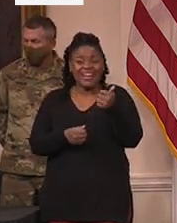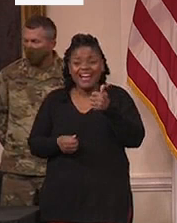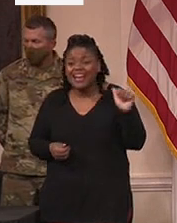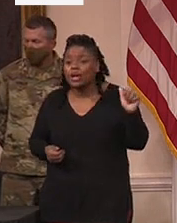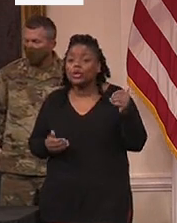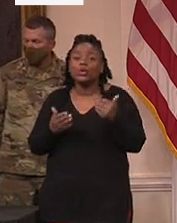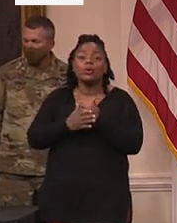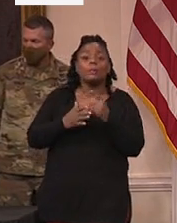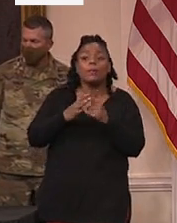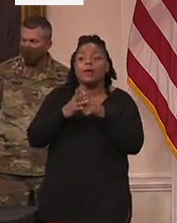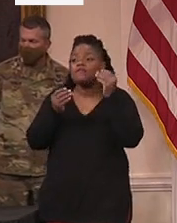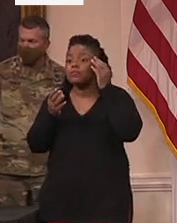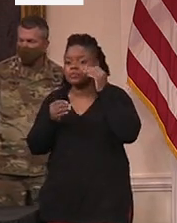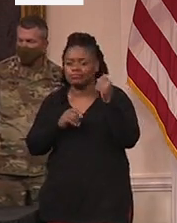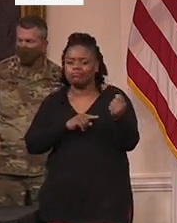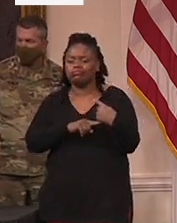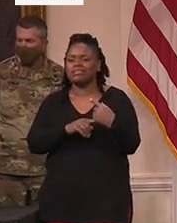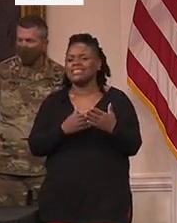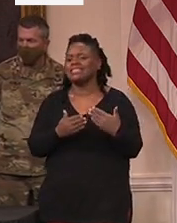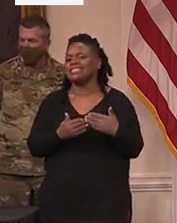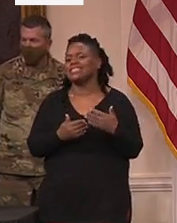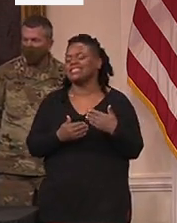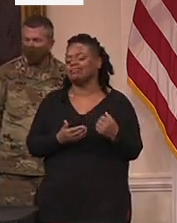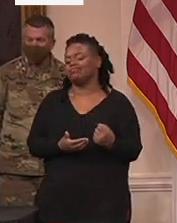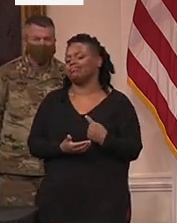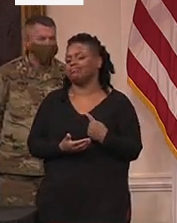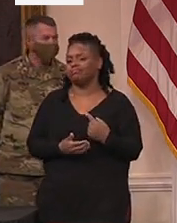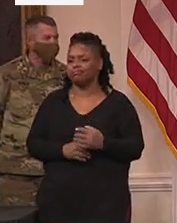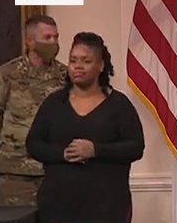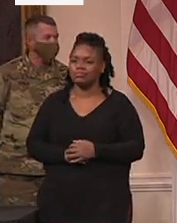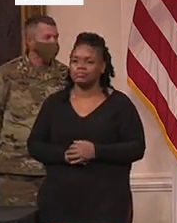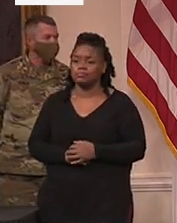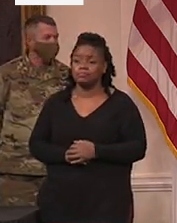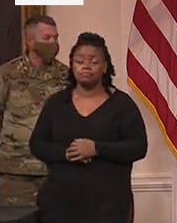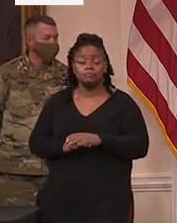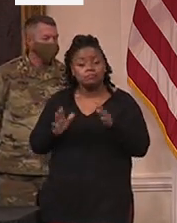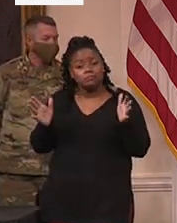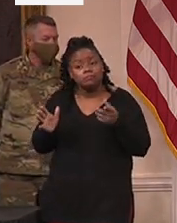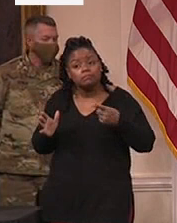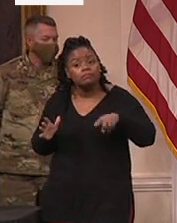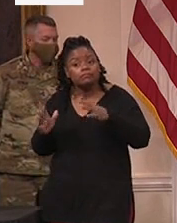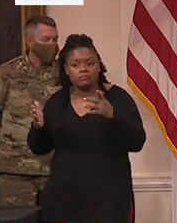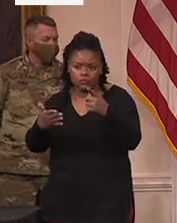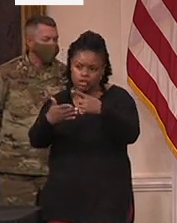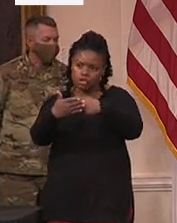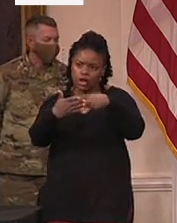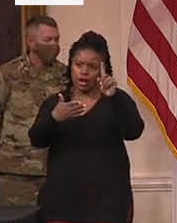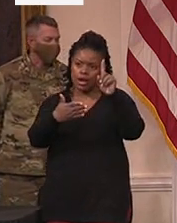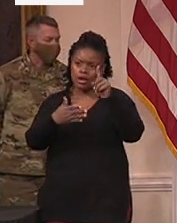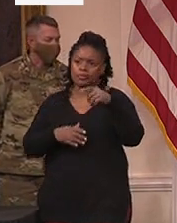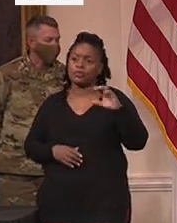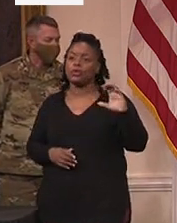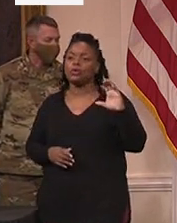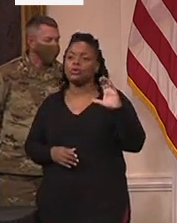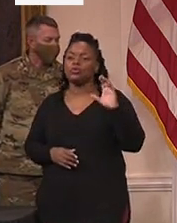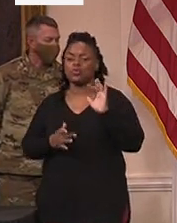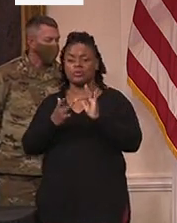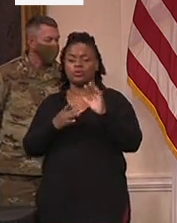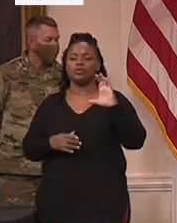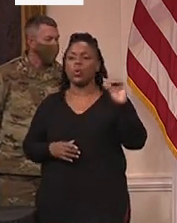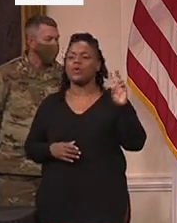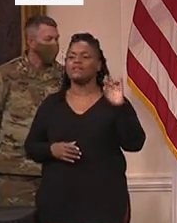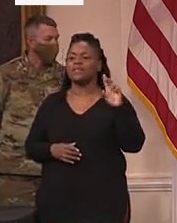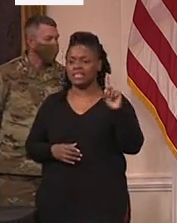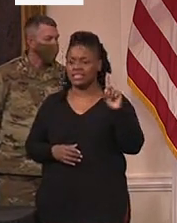available. Second, Marylanders are encouraged to visit covidlink.maryland.gov for all available